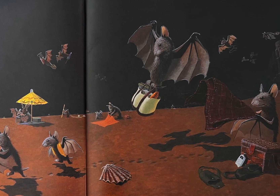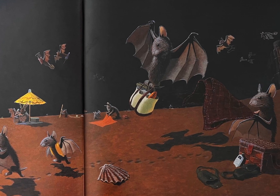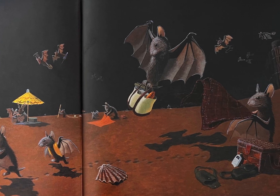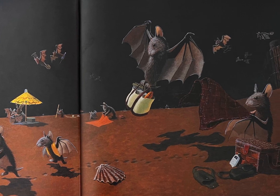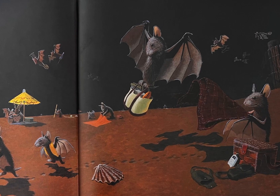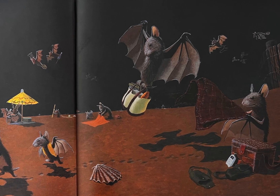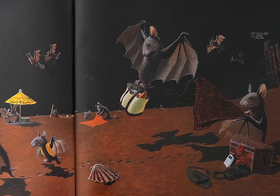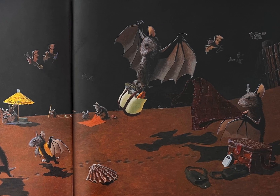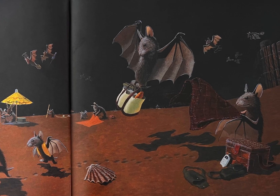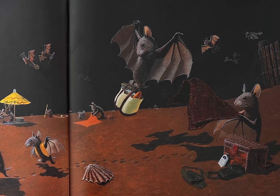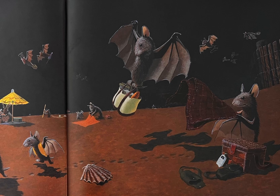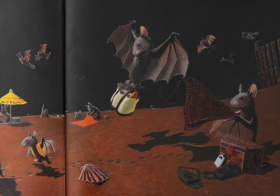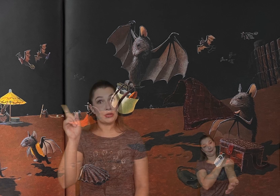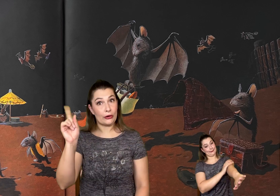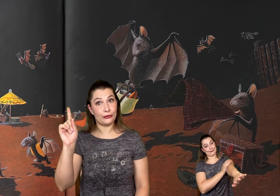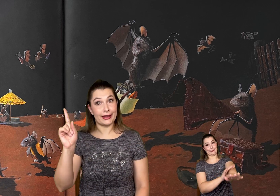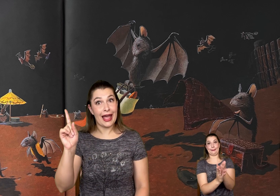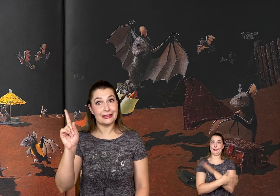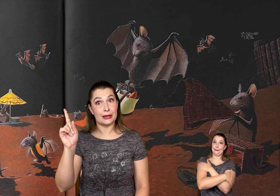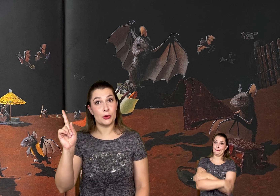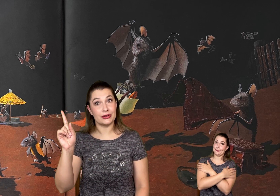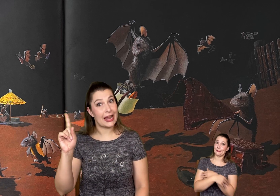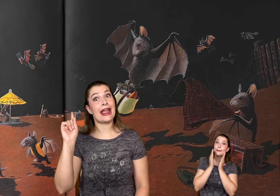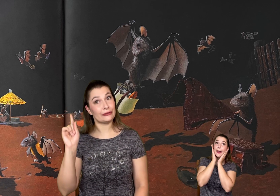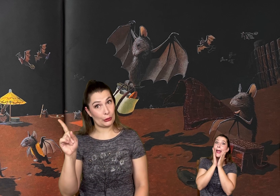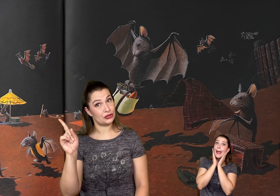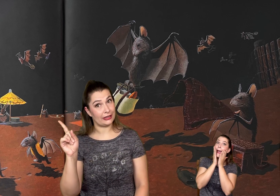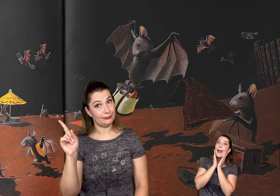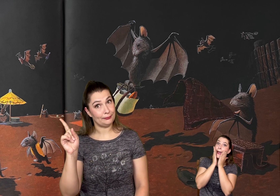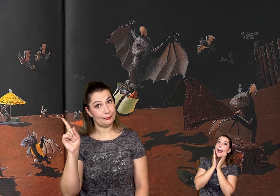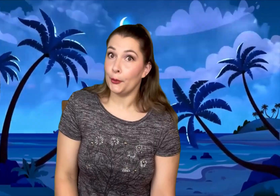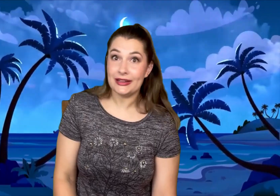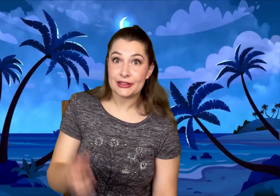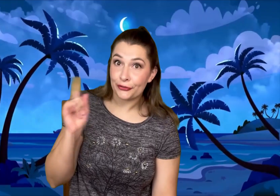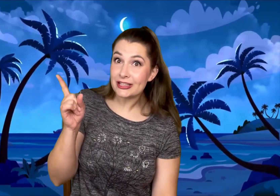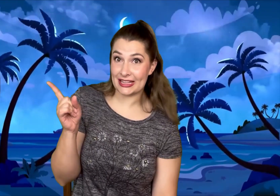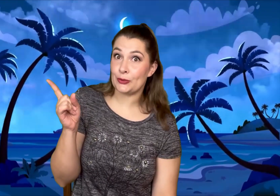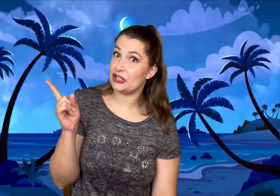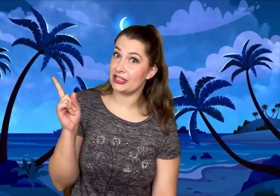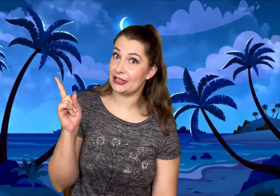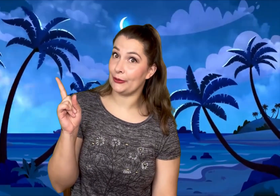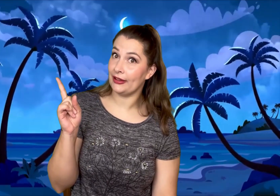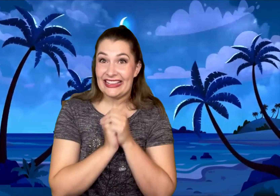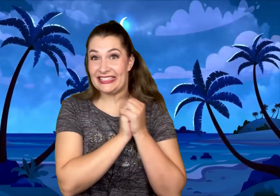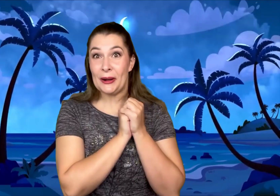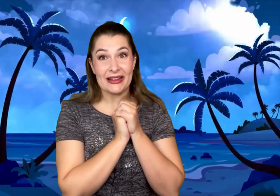down to test the ocean! Don't forget the moon tan lotion! What's the first thing we should do? So many